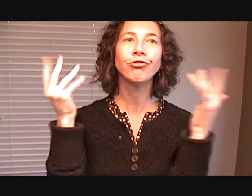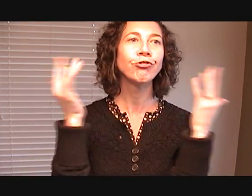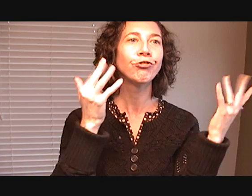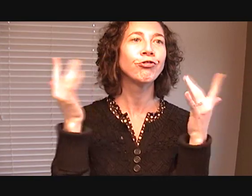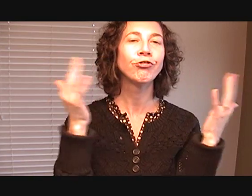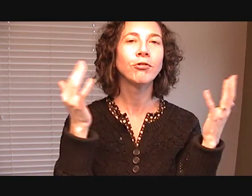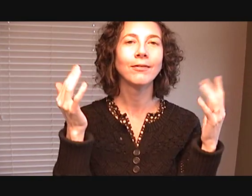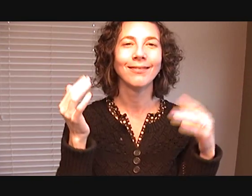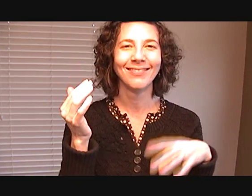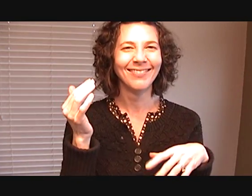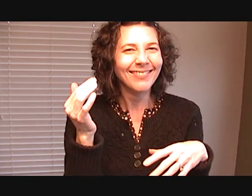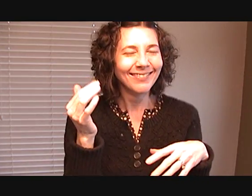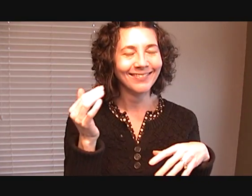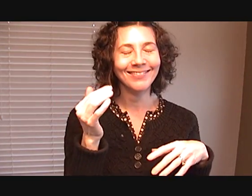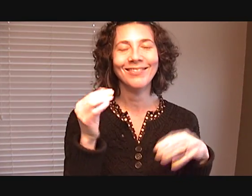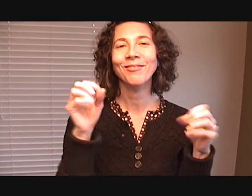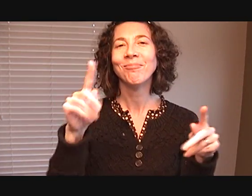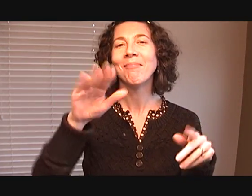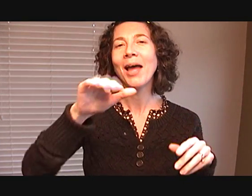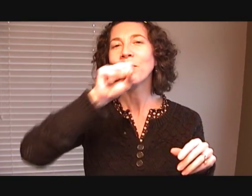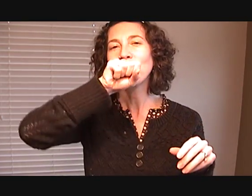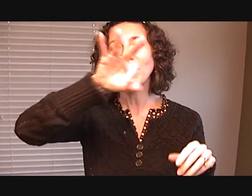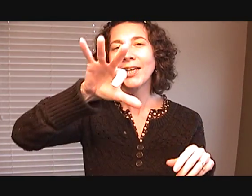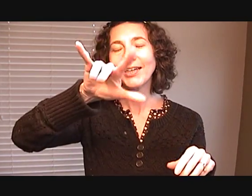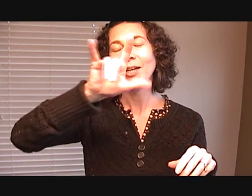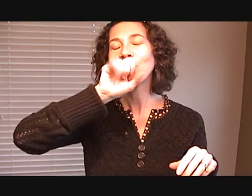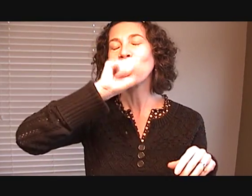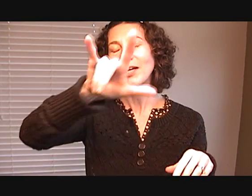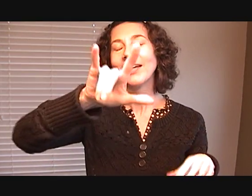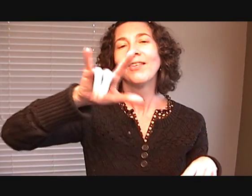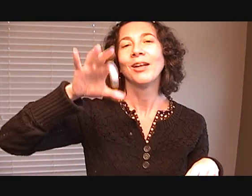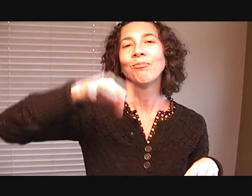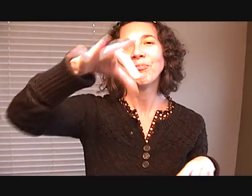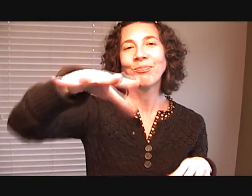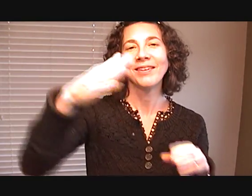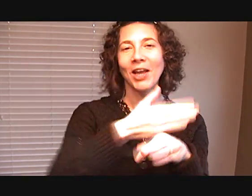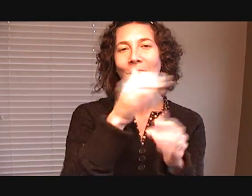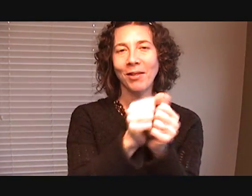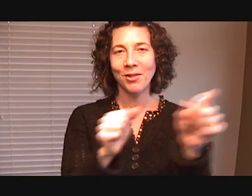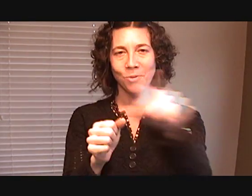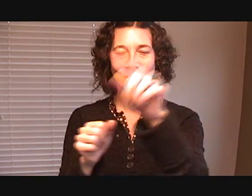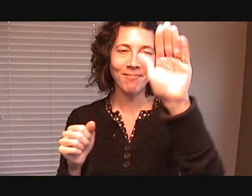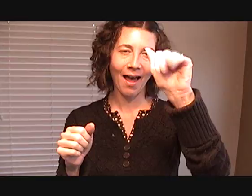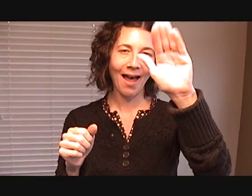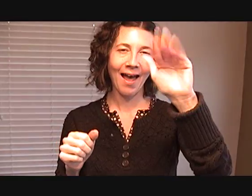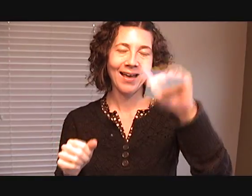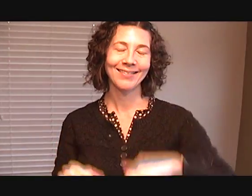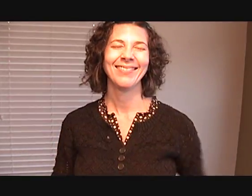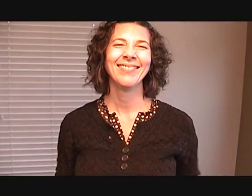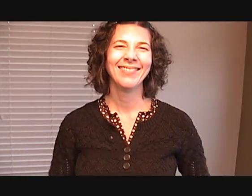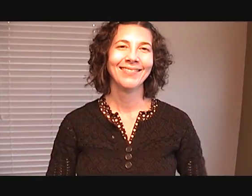God, my God, I cry out, you belong.